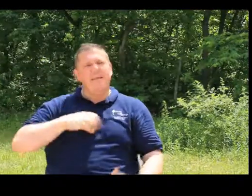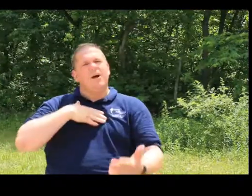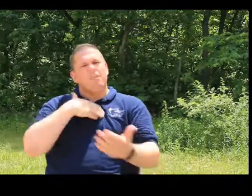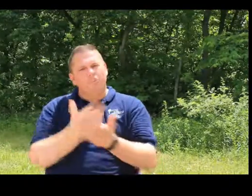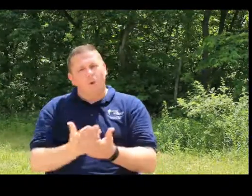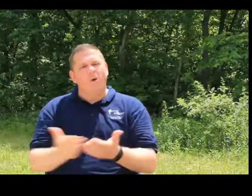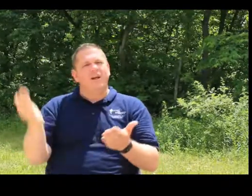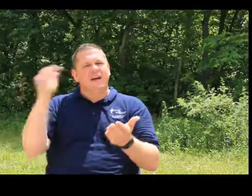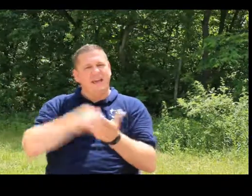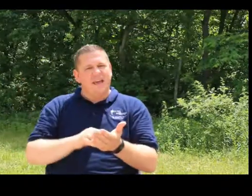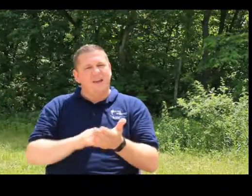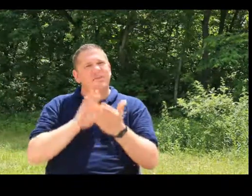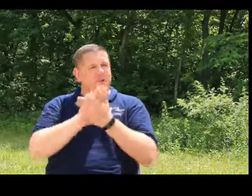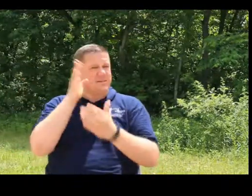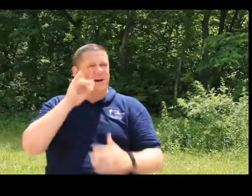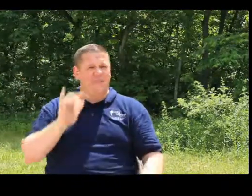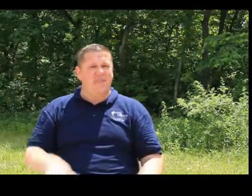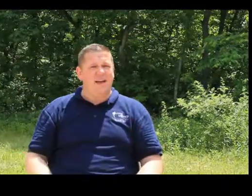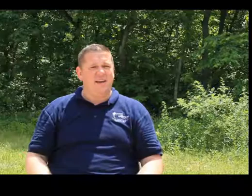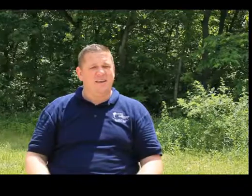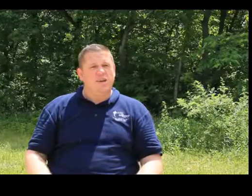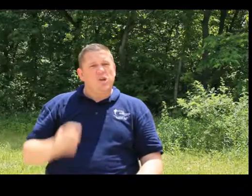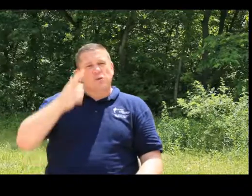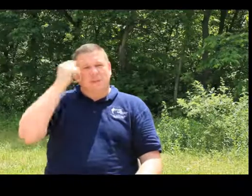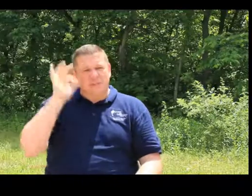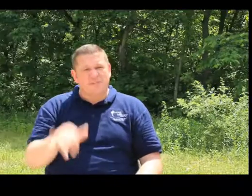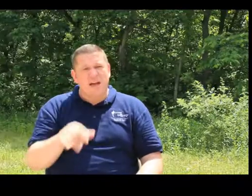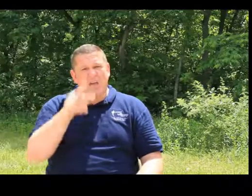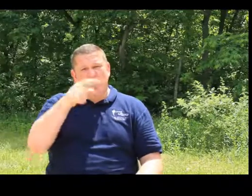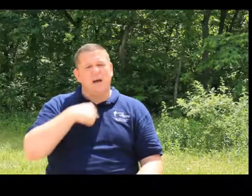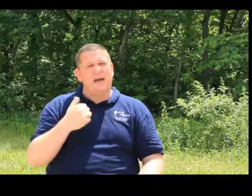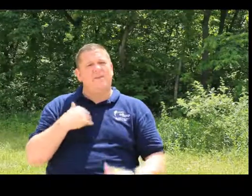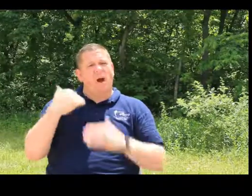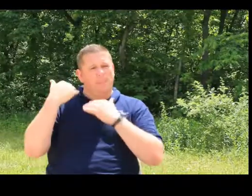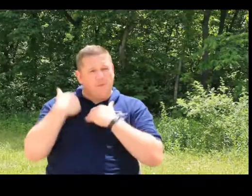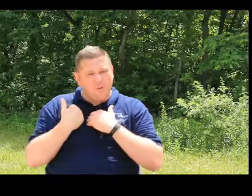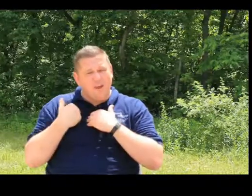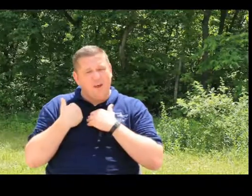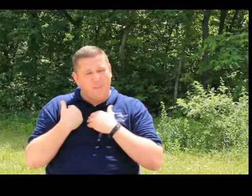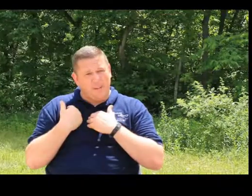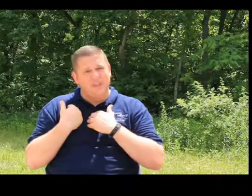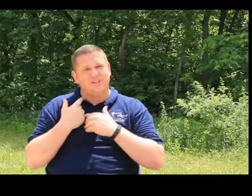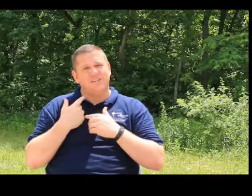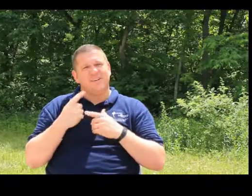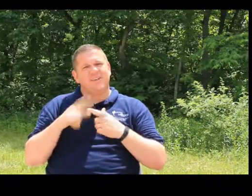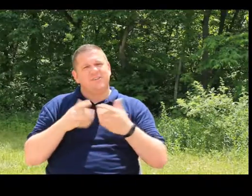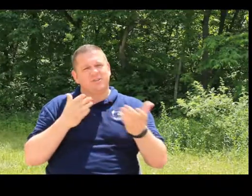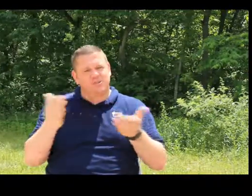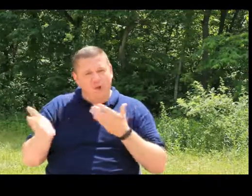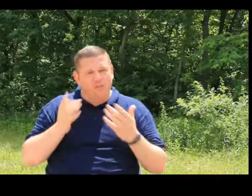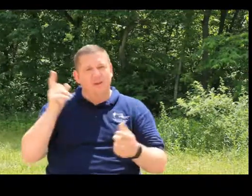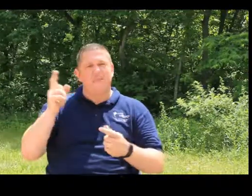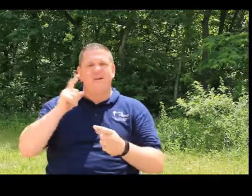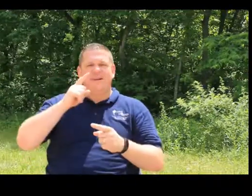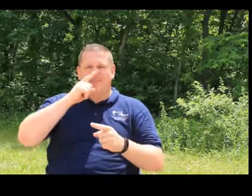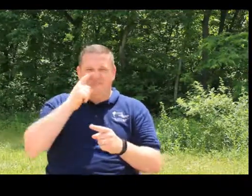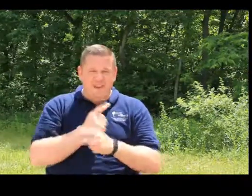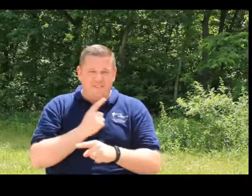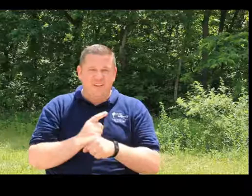born again. Praise God for that. So because of that, you and I have the opportunity, the obligation to serve Him faithfully.